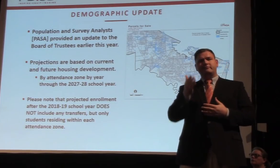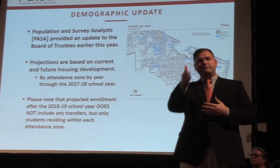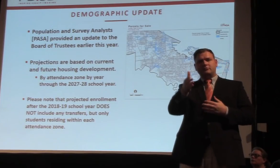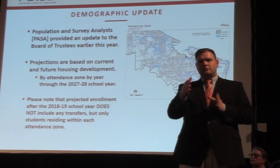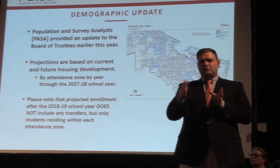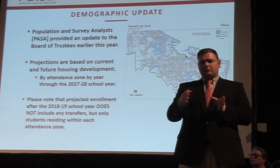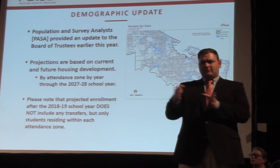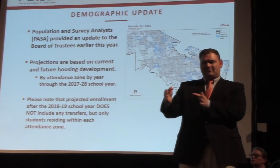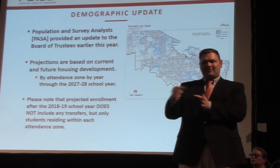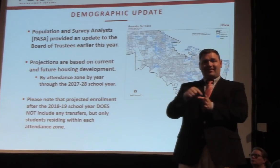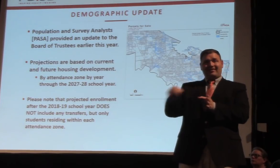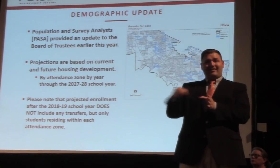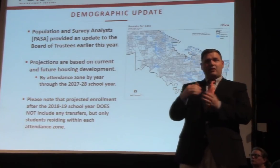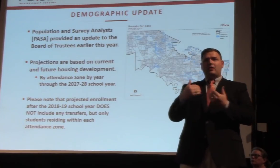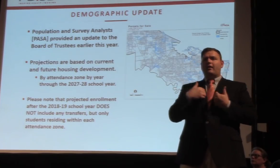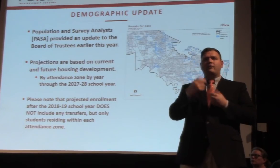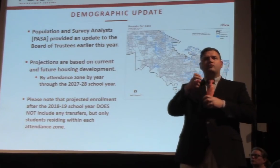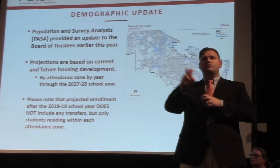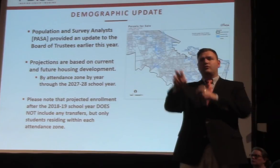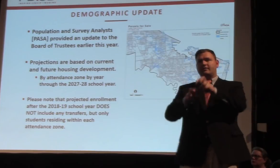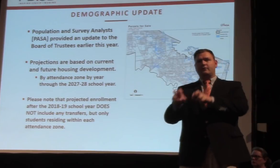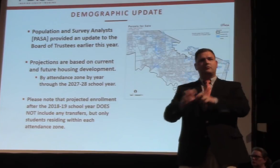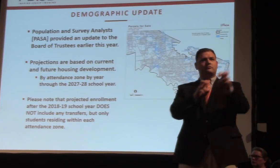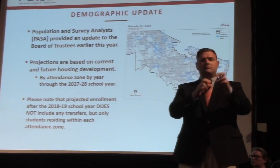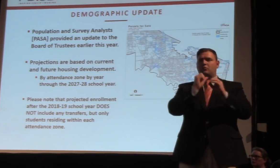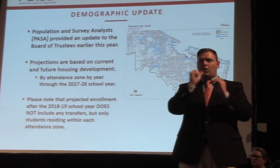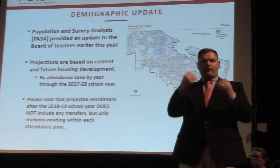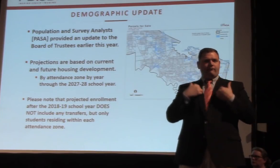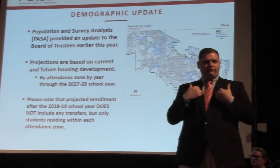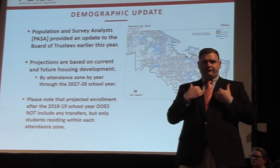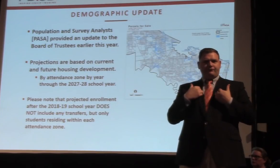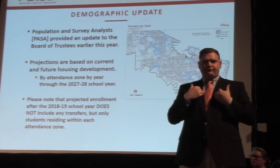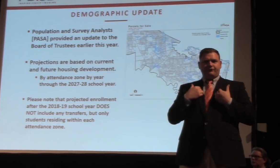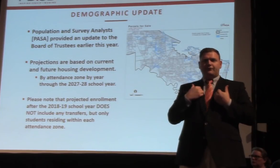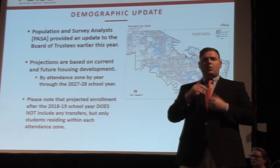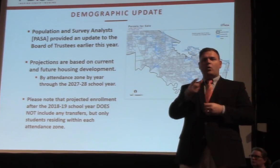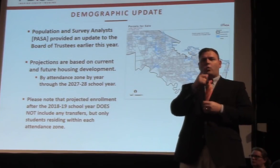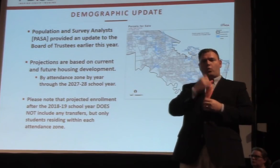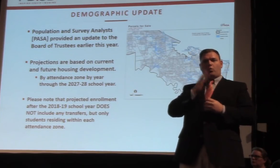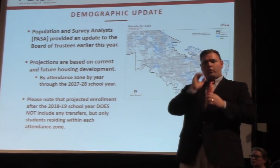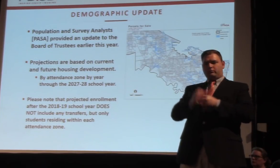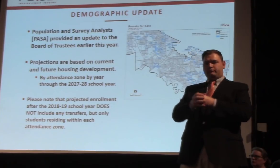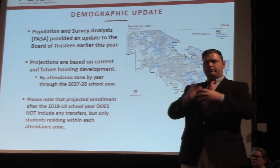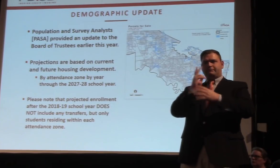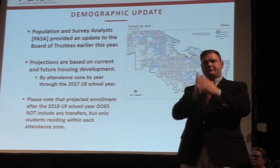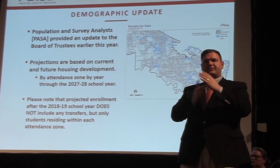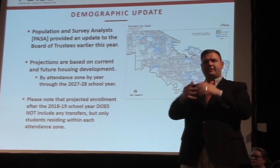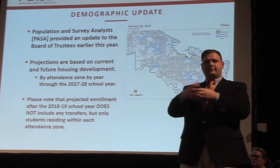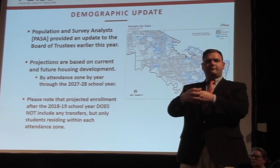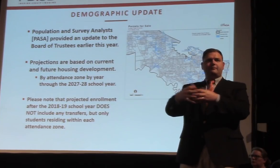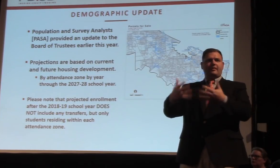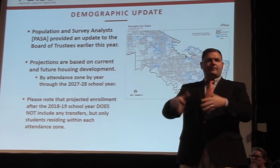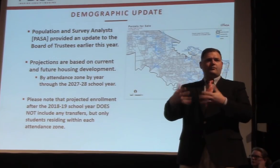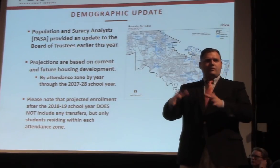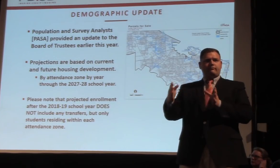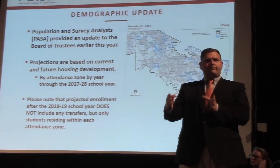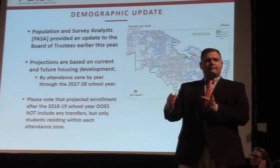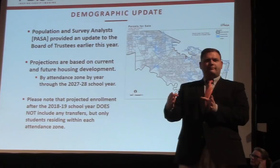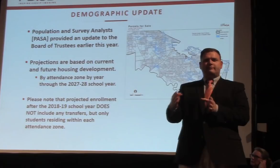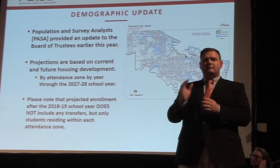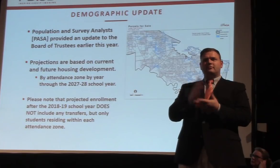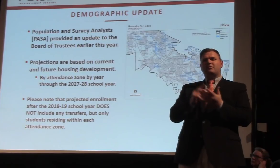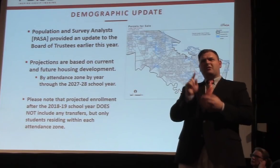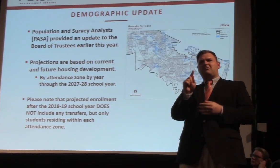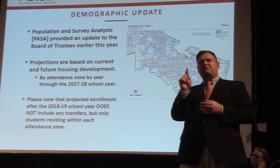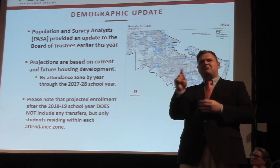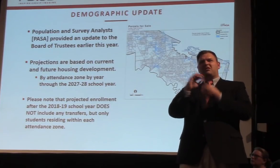in and out. They're only the neighborhood or attendance zone students that would attend those schools. And so there's just a little idiosyncrasies in the data that we just